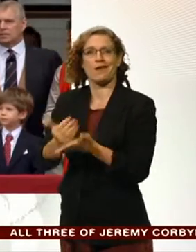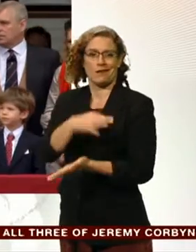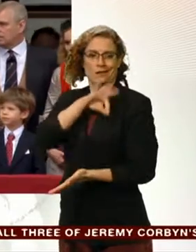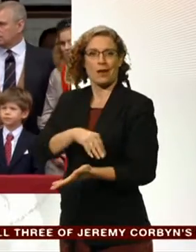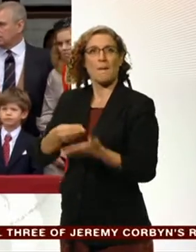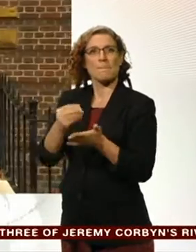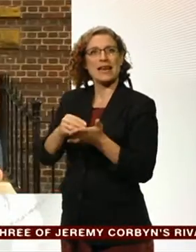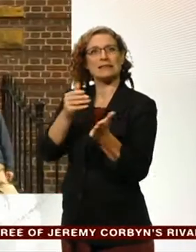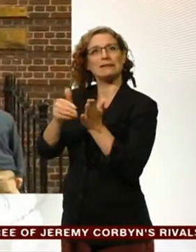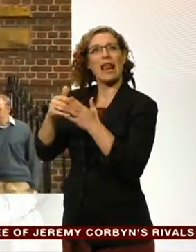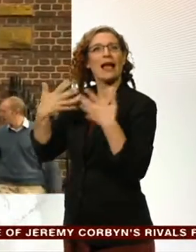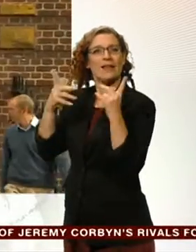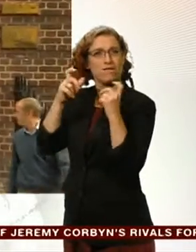world.